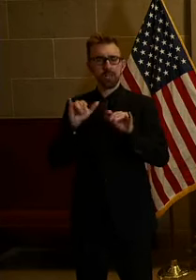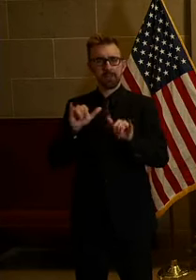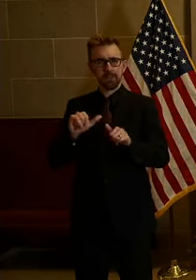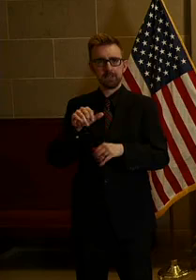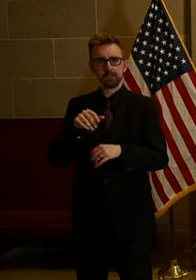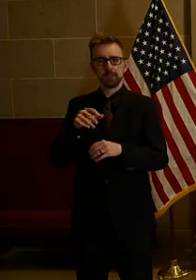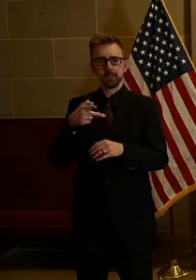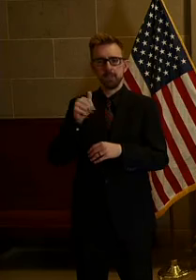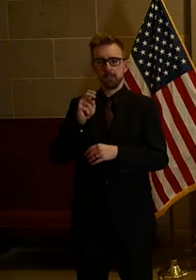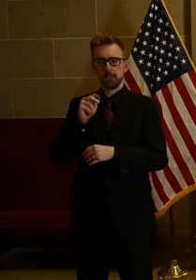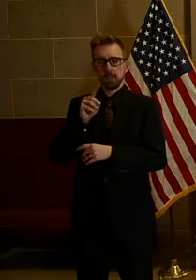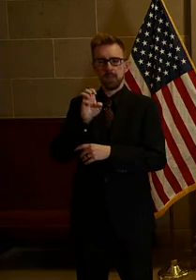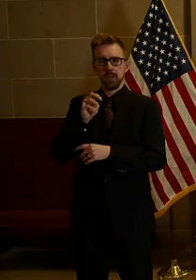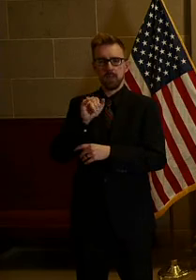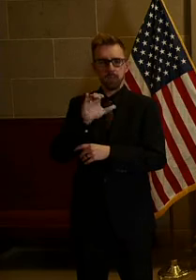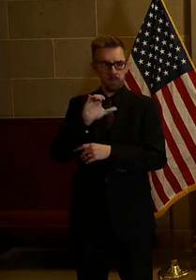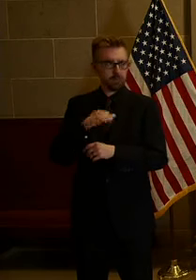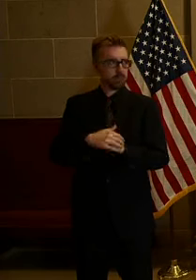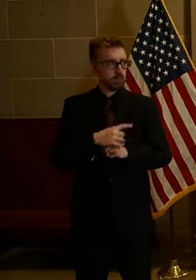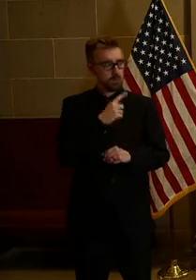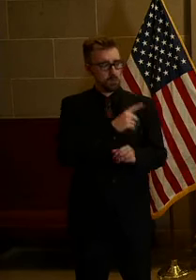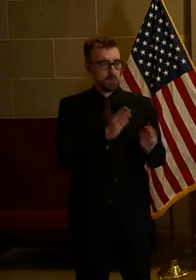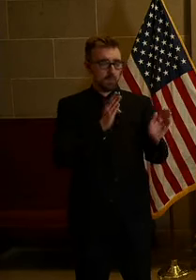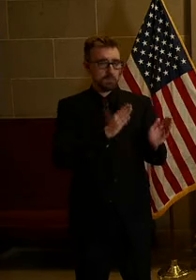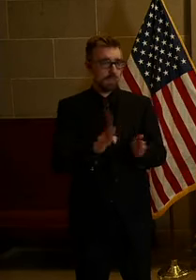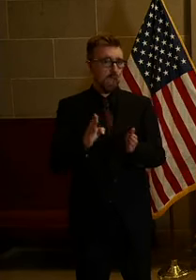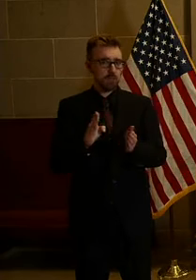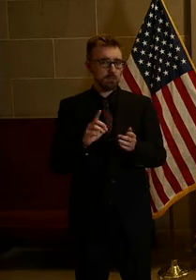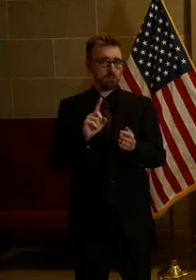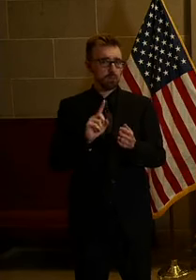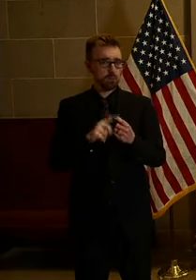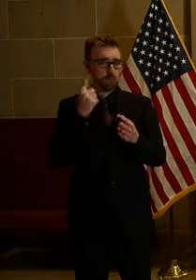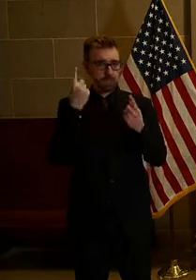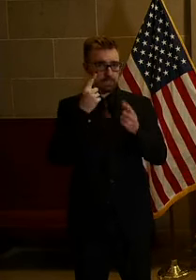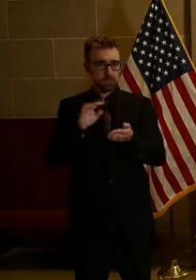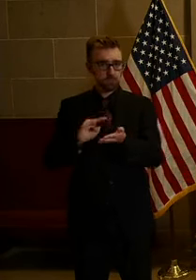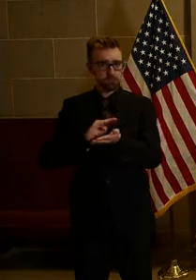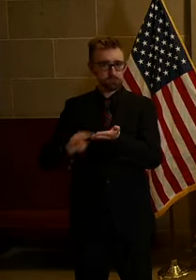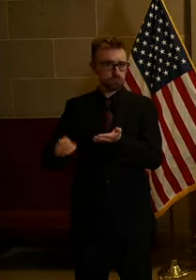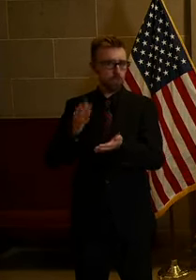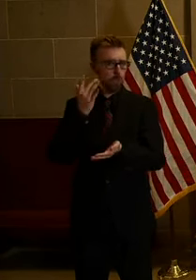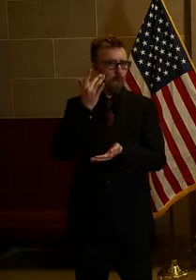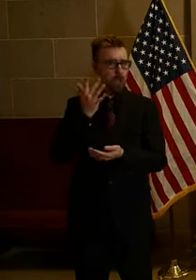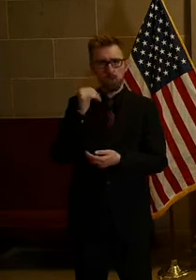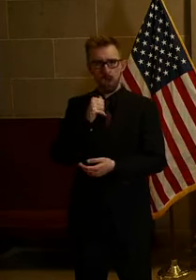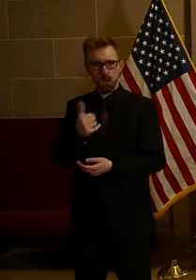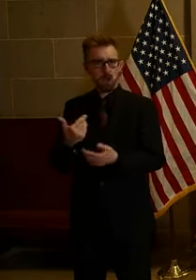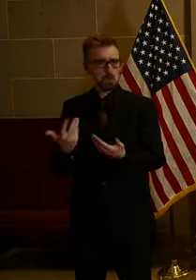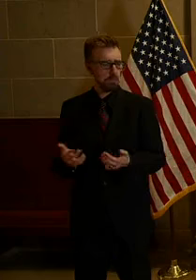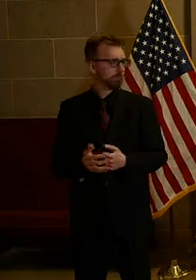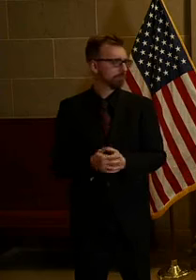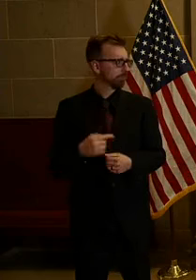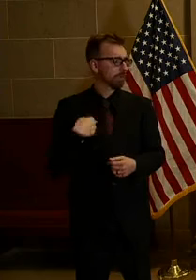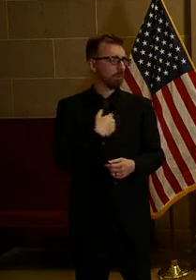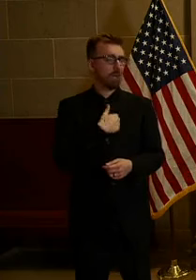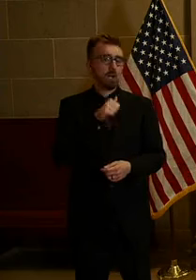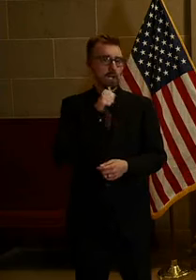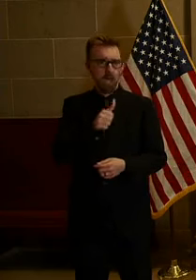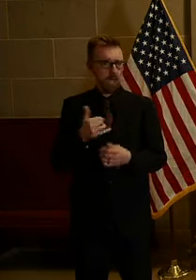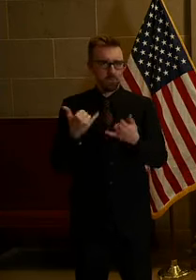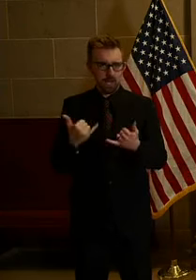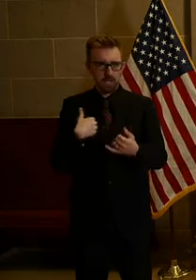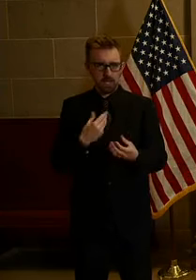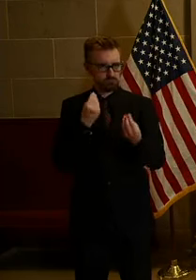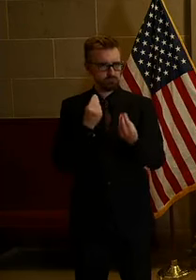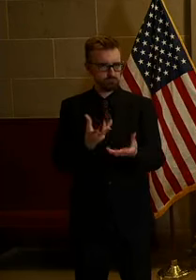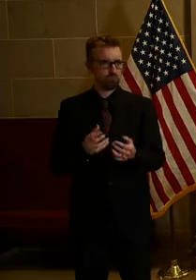pandemic. Is the are you planning to consider any of this? Why or why not? Well, we are not at this time. Let me